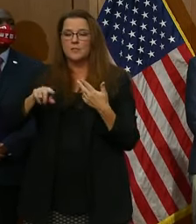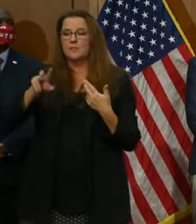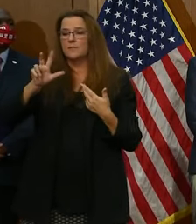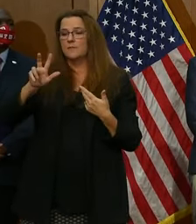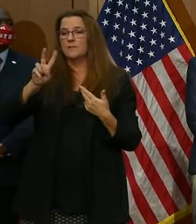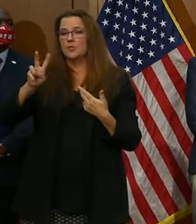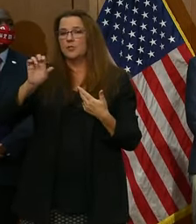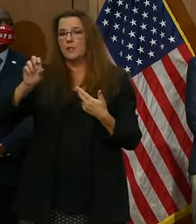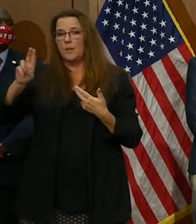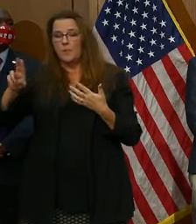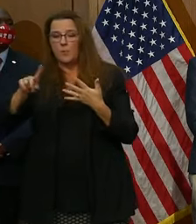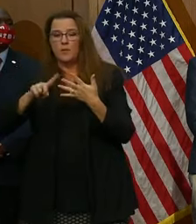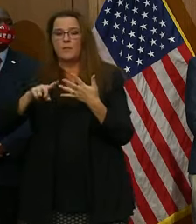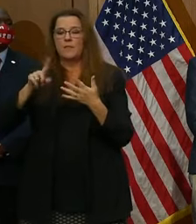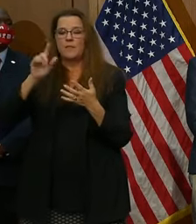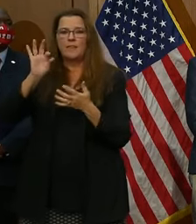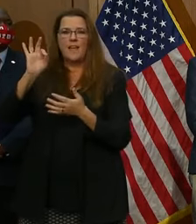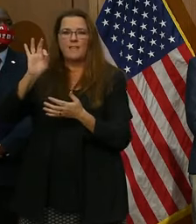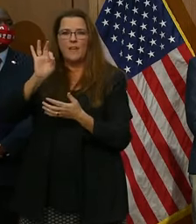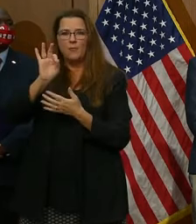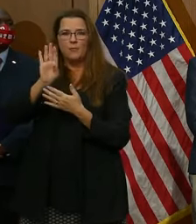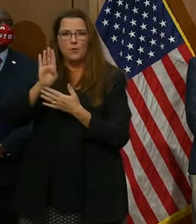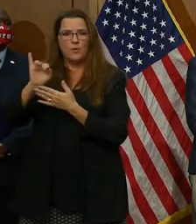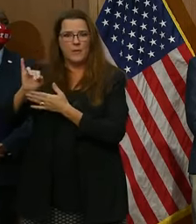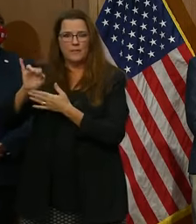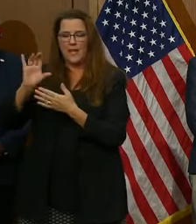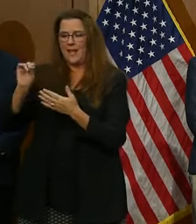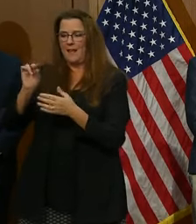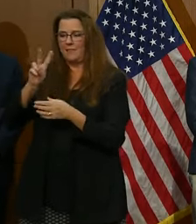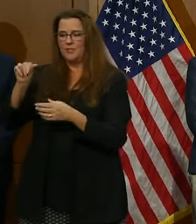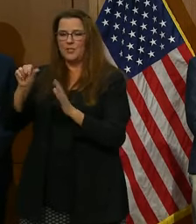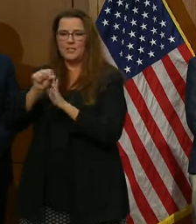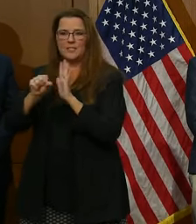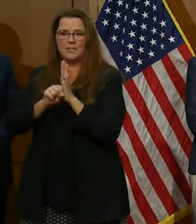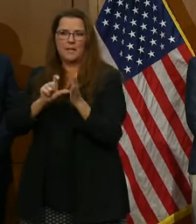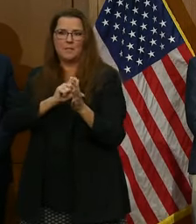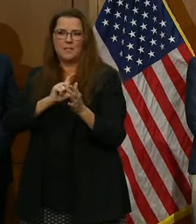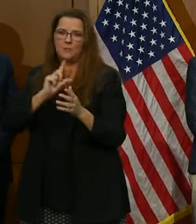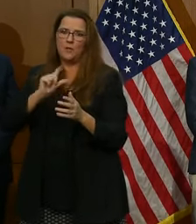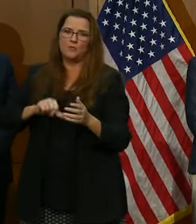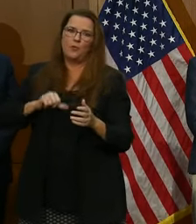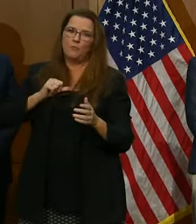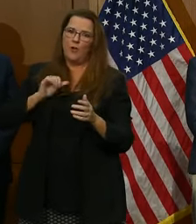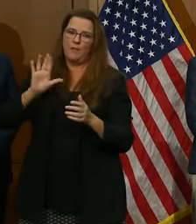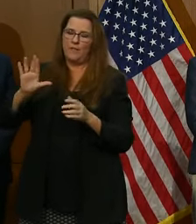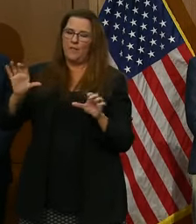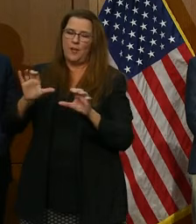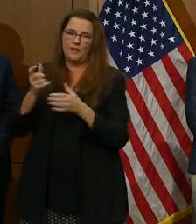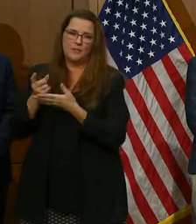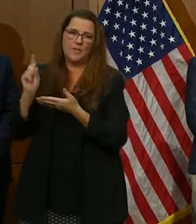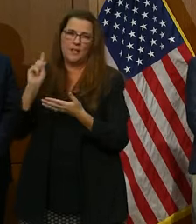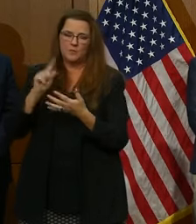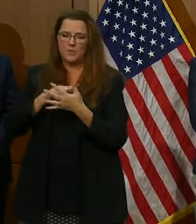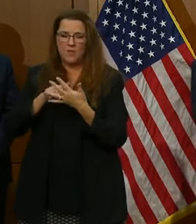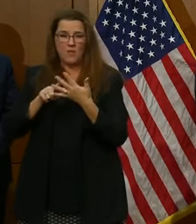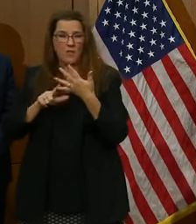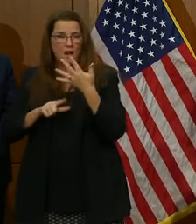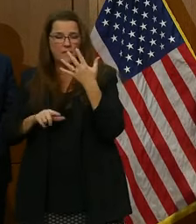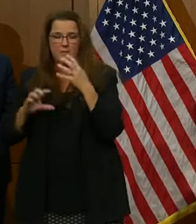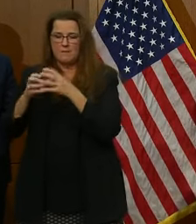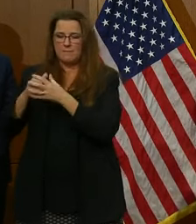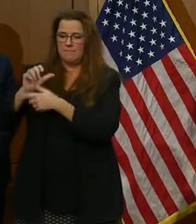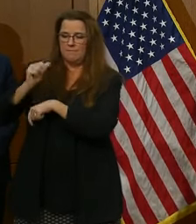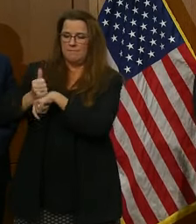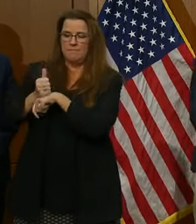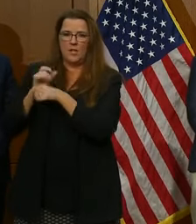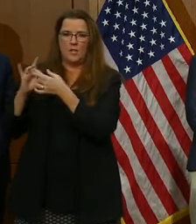of Investigations, and our Virginia State Police, who we are so proud of their actions last week. They have established a